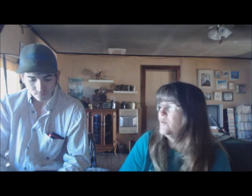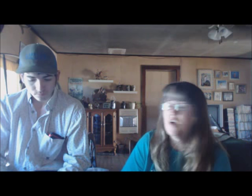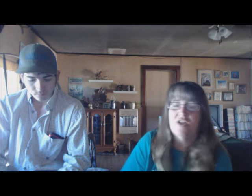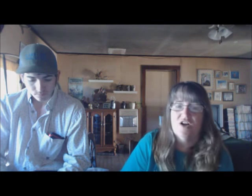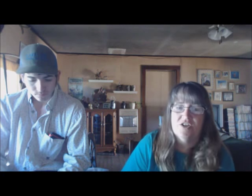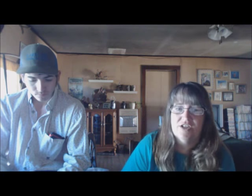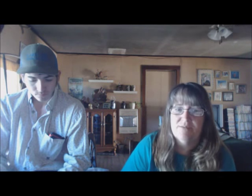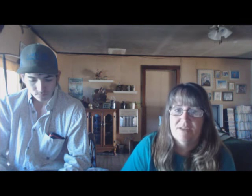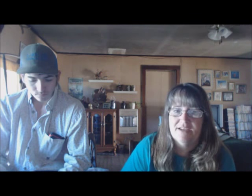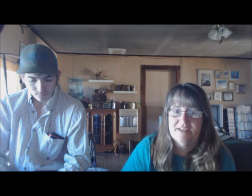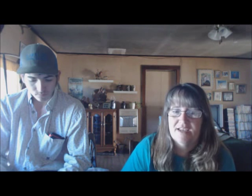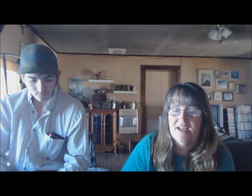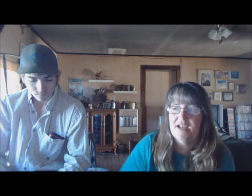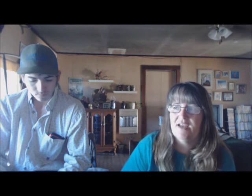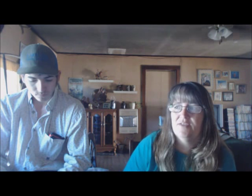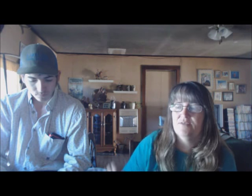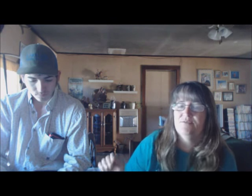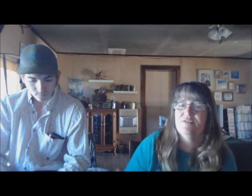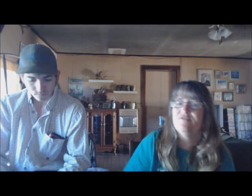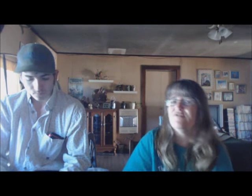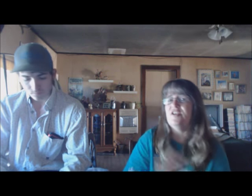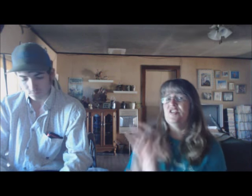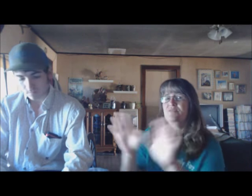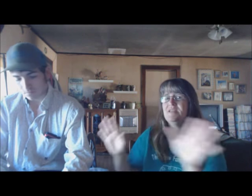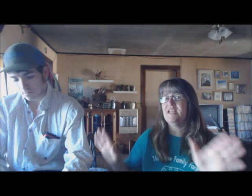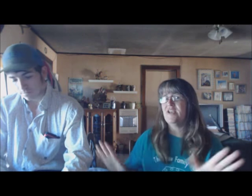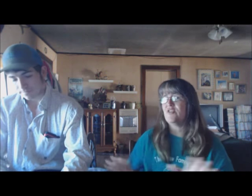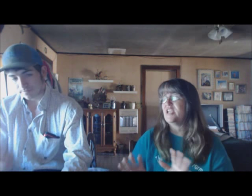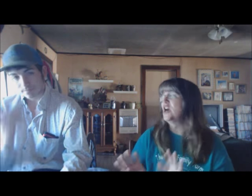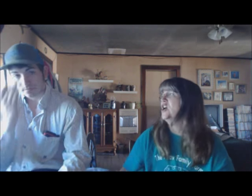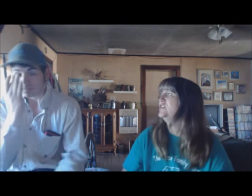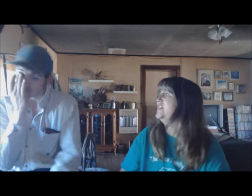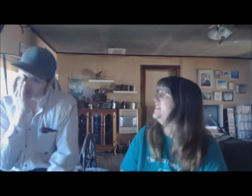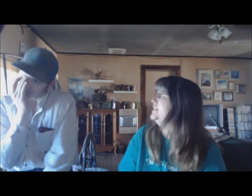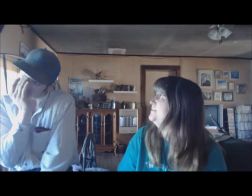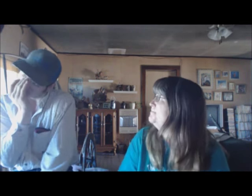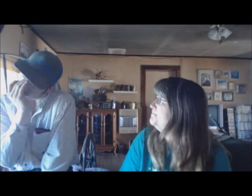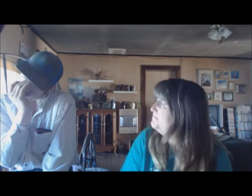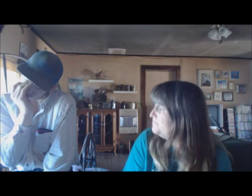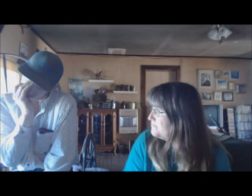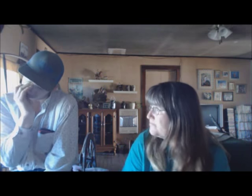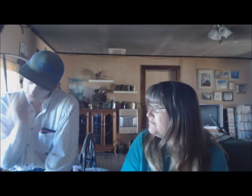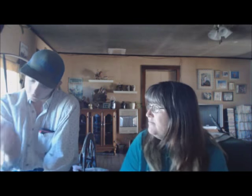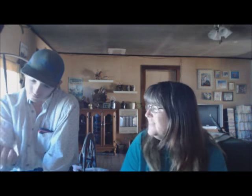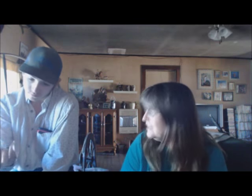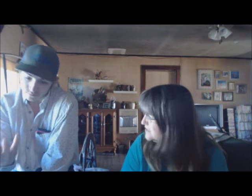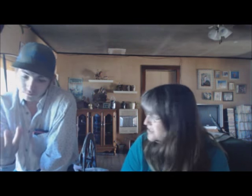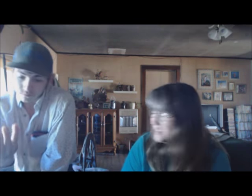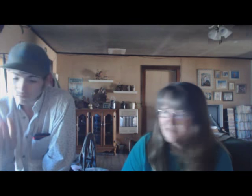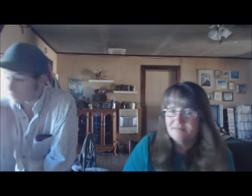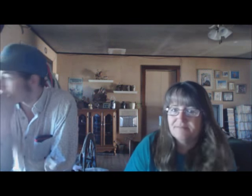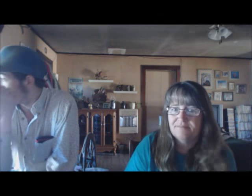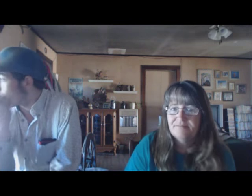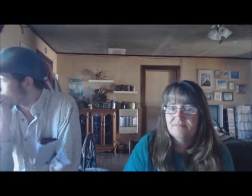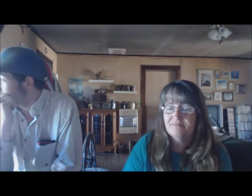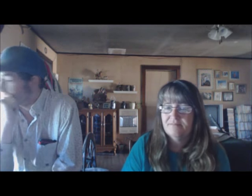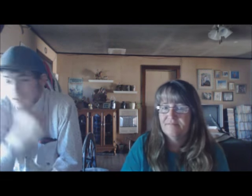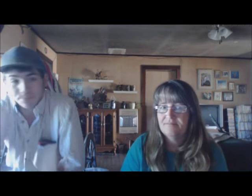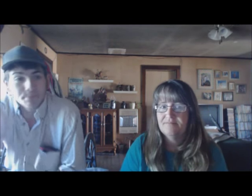We're calling it RJ's Place, and I got the refreshment area all done, huh? Mm-hmm. How's it look? Just